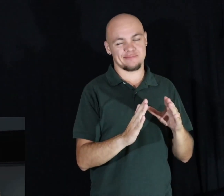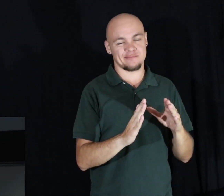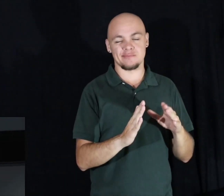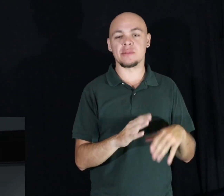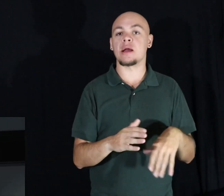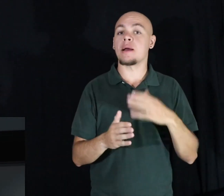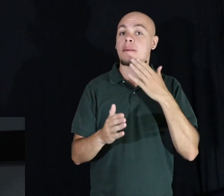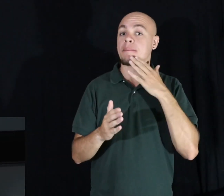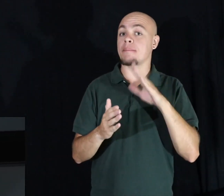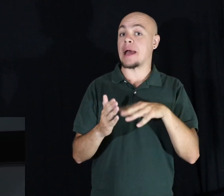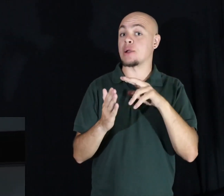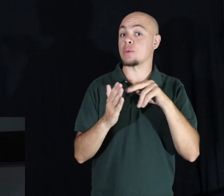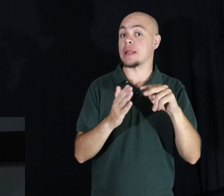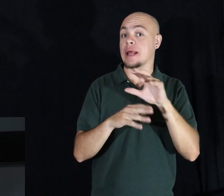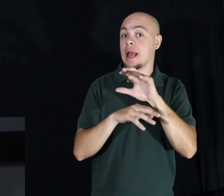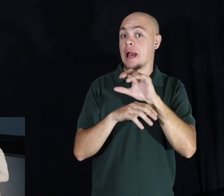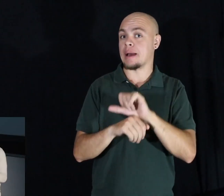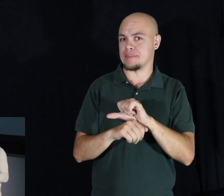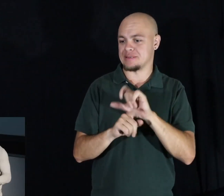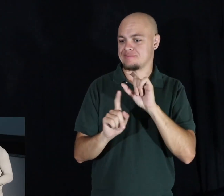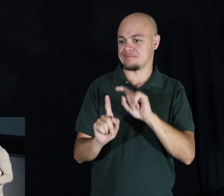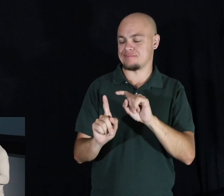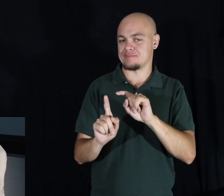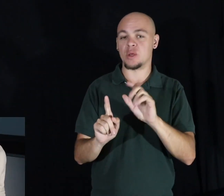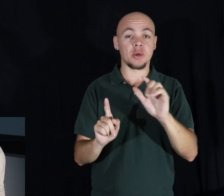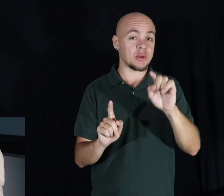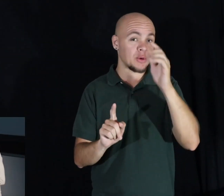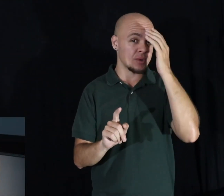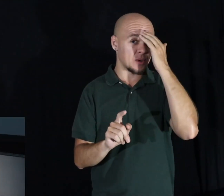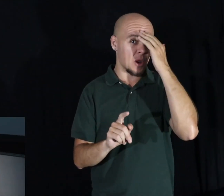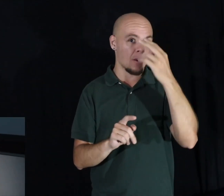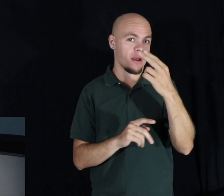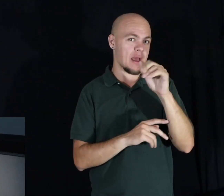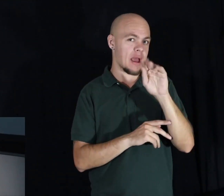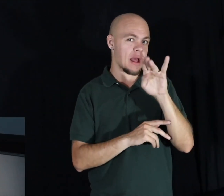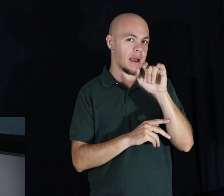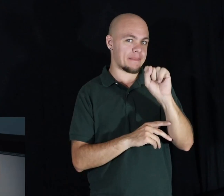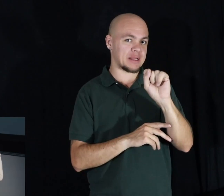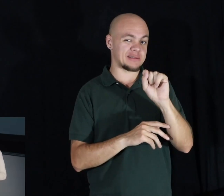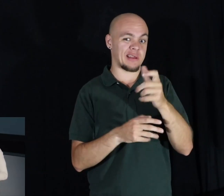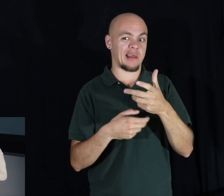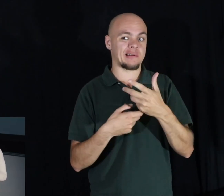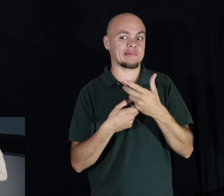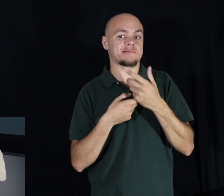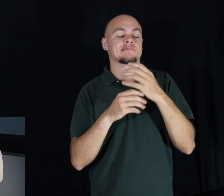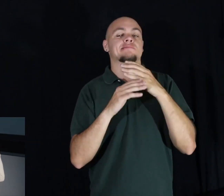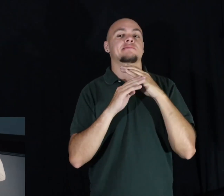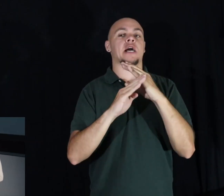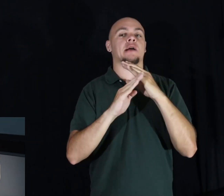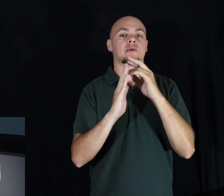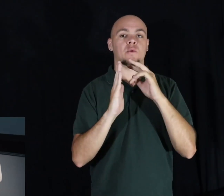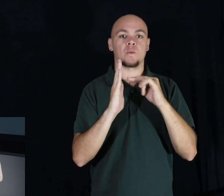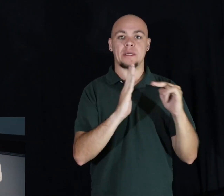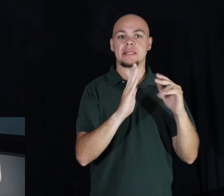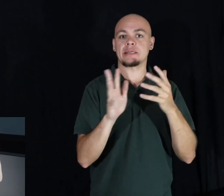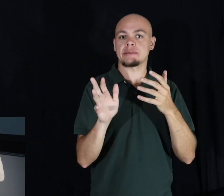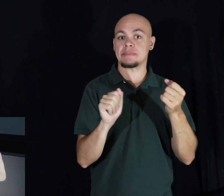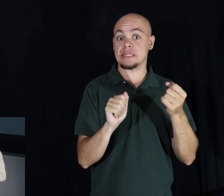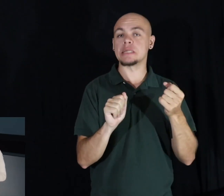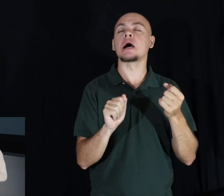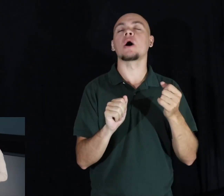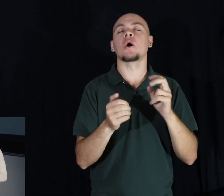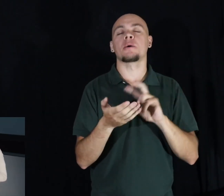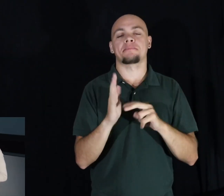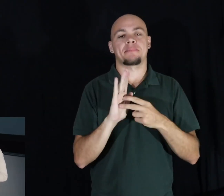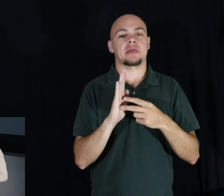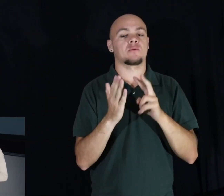reading habits. So once you know what habits are holding your reading speed back, it's a lot easier to read faster.